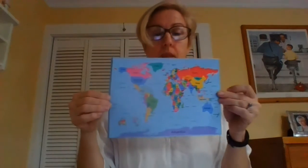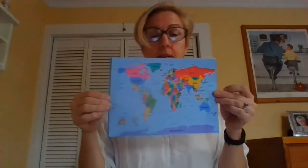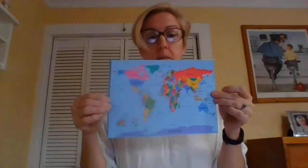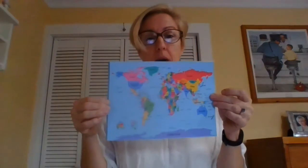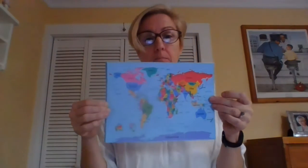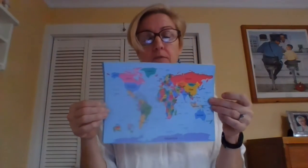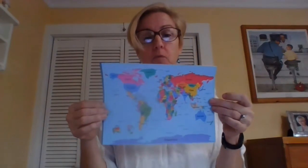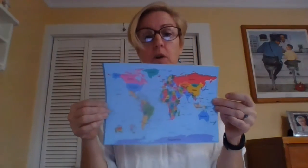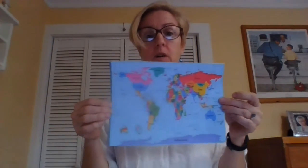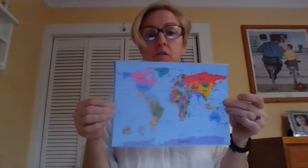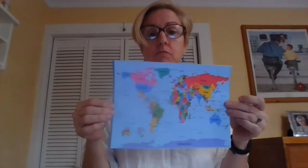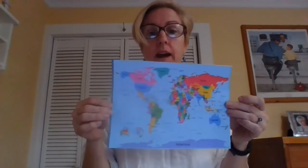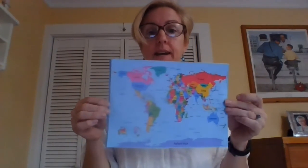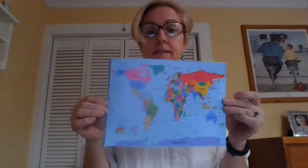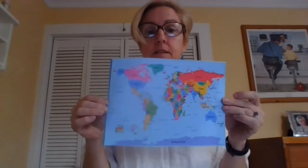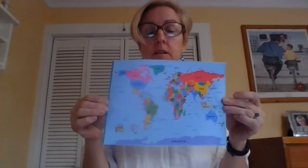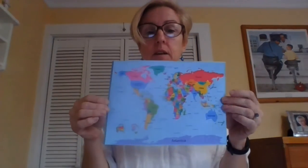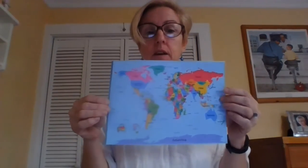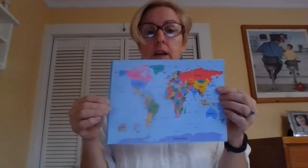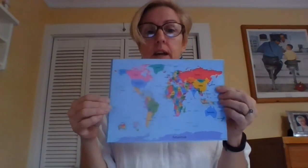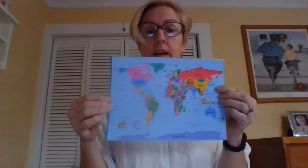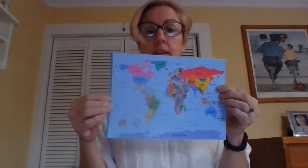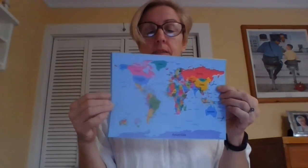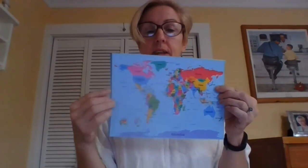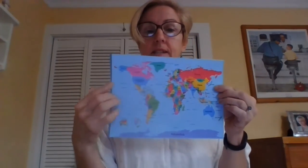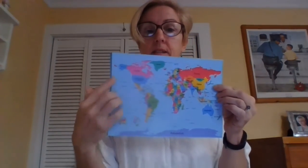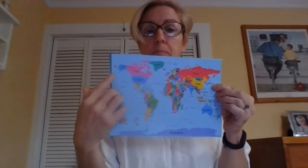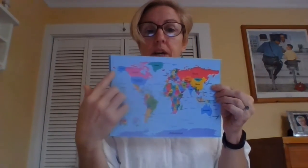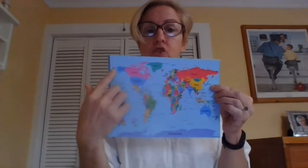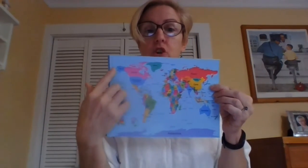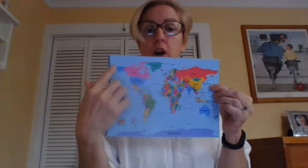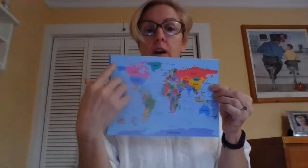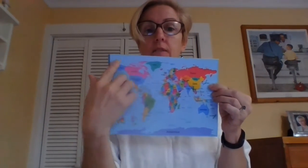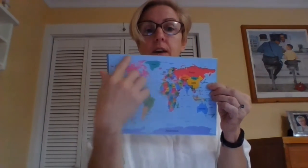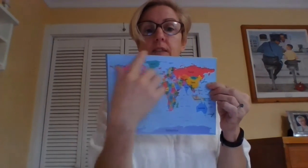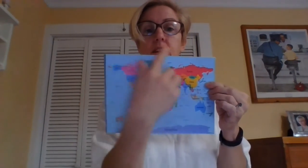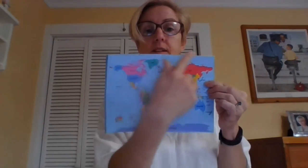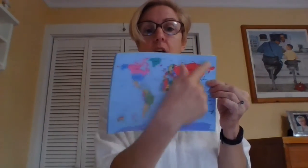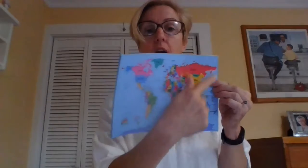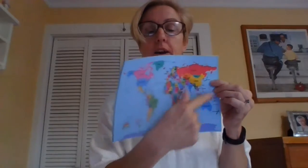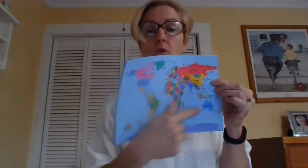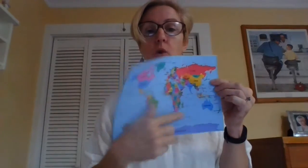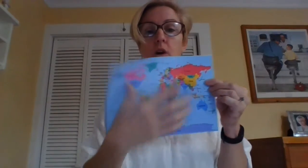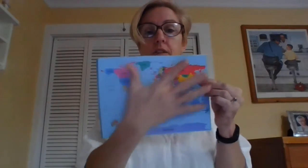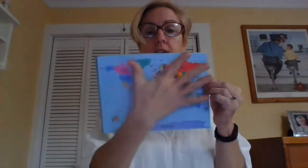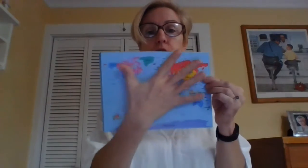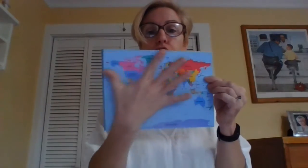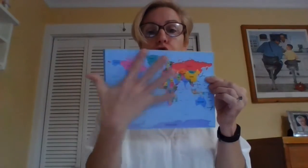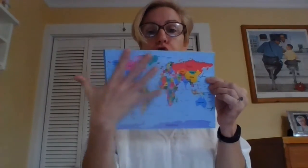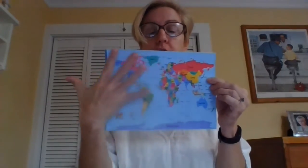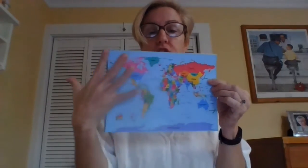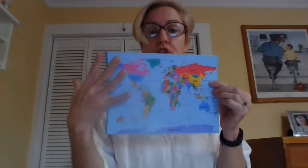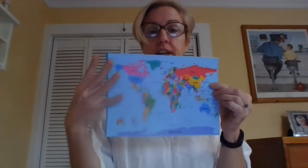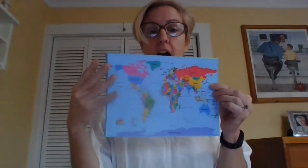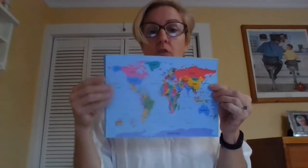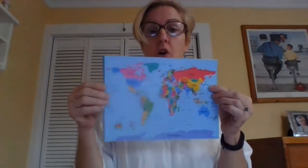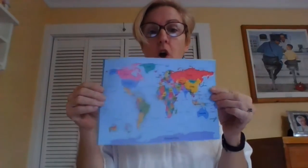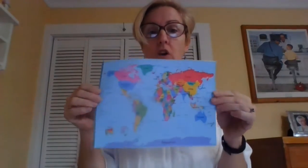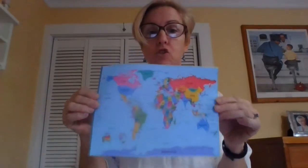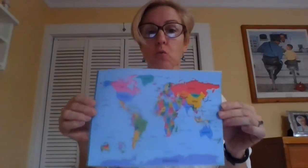It's a map of the world, right? This is a picture of the entire world. If you stretched it out onto